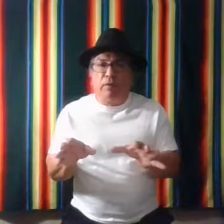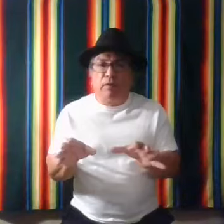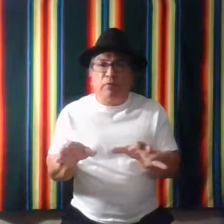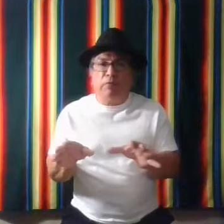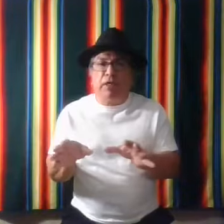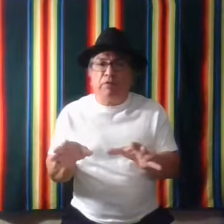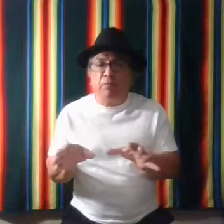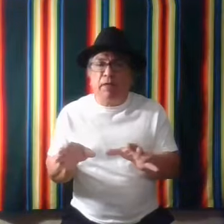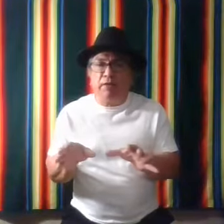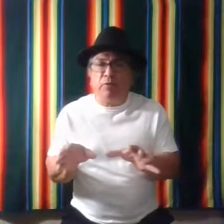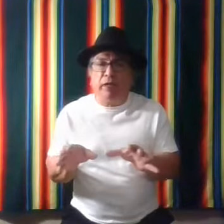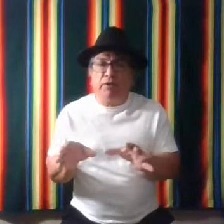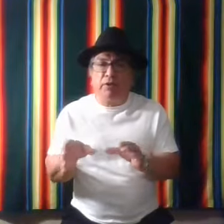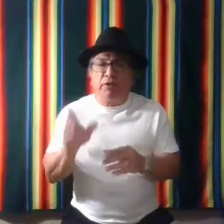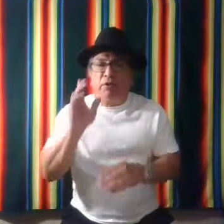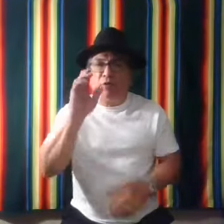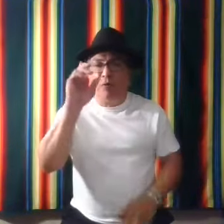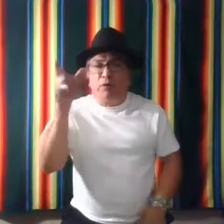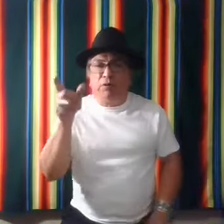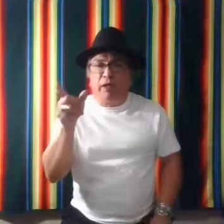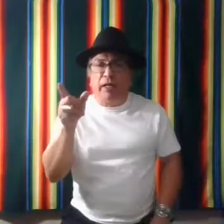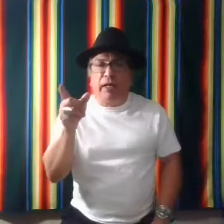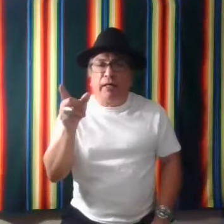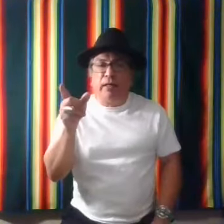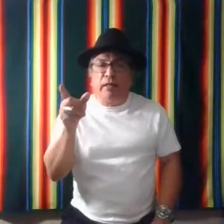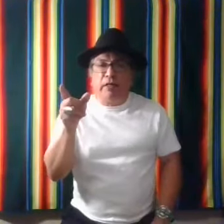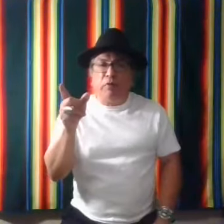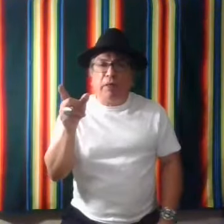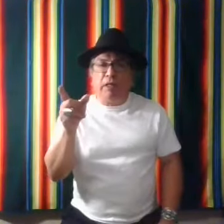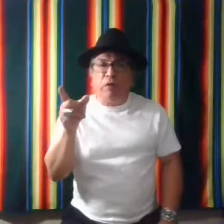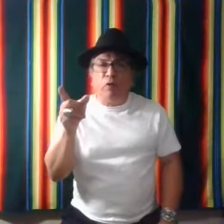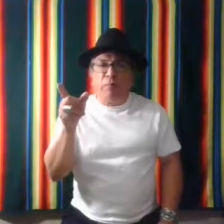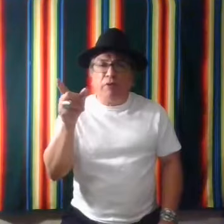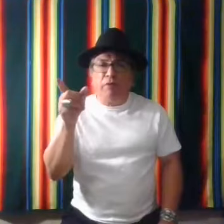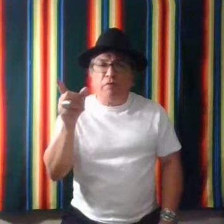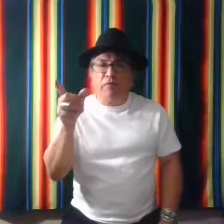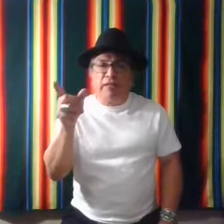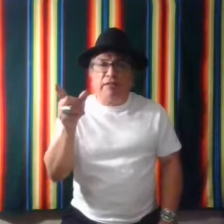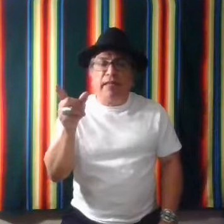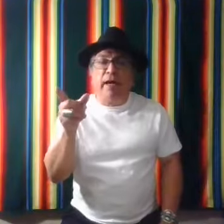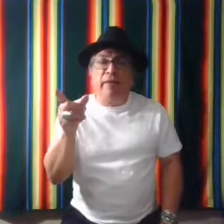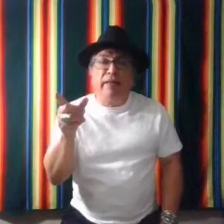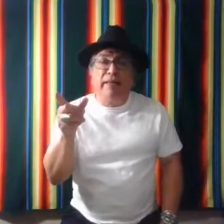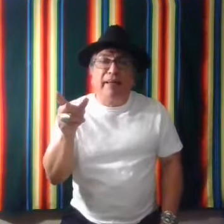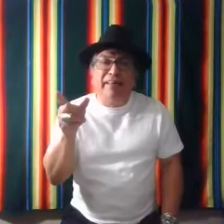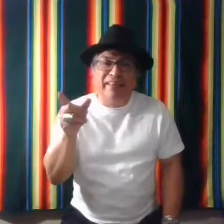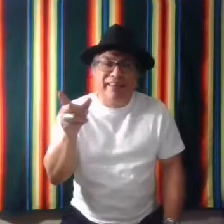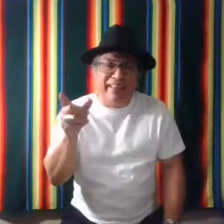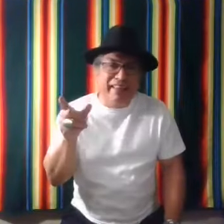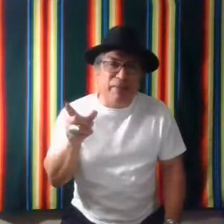if he was giving somebody some directions and he was pointing straight ahead and you're meaning North, but you're facing South, they